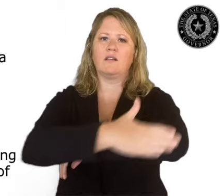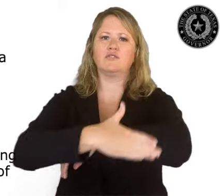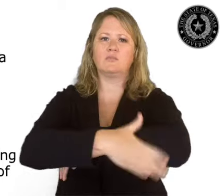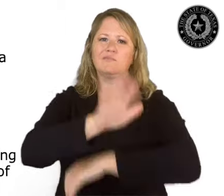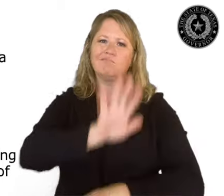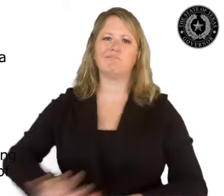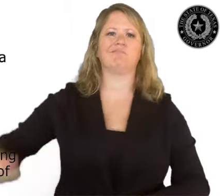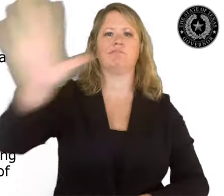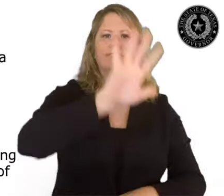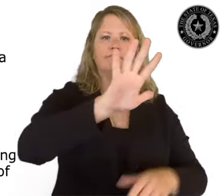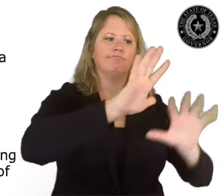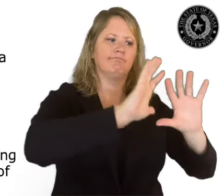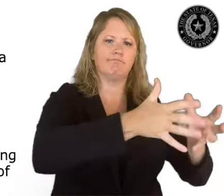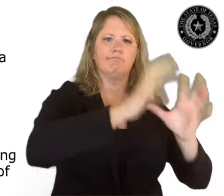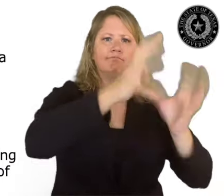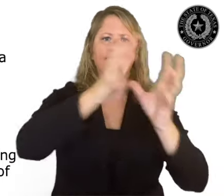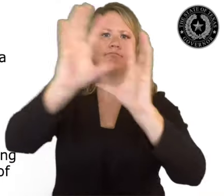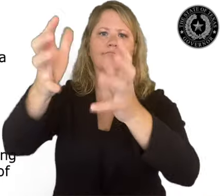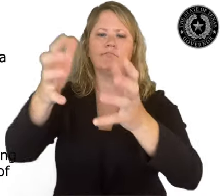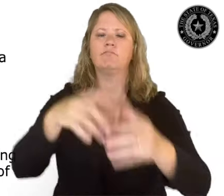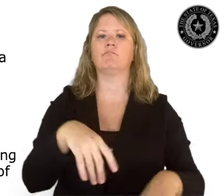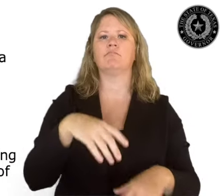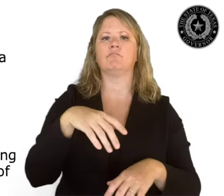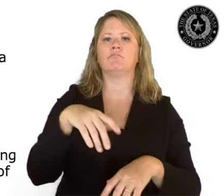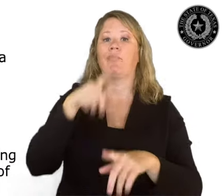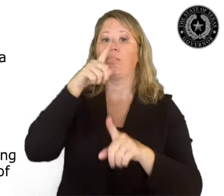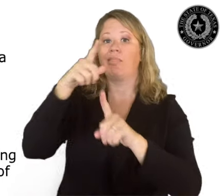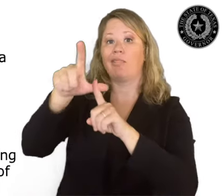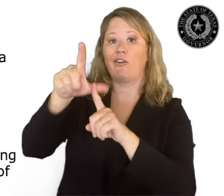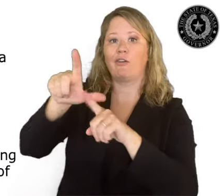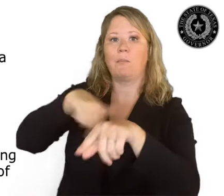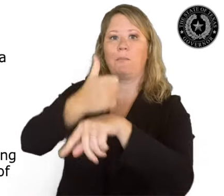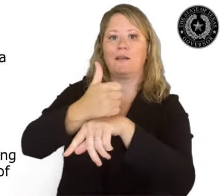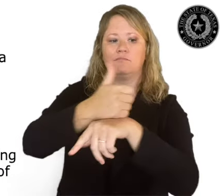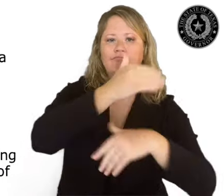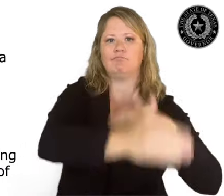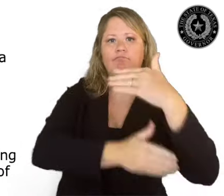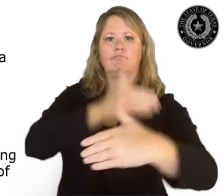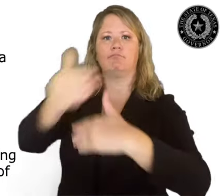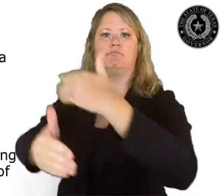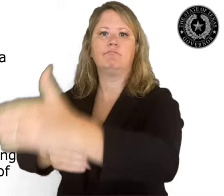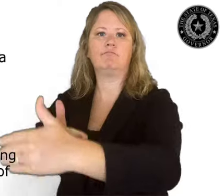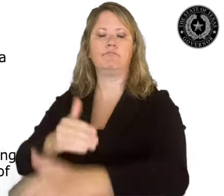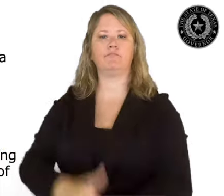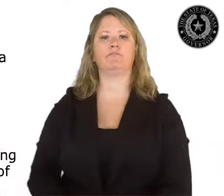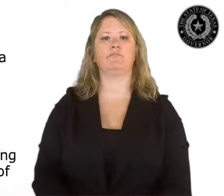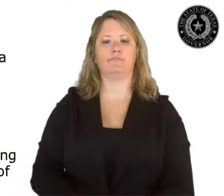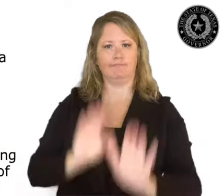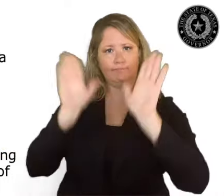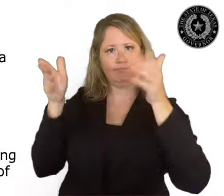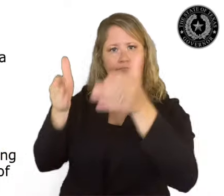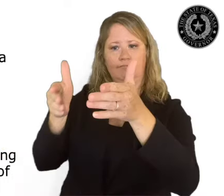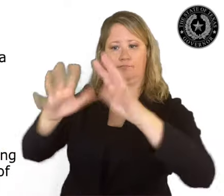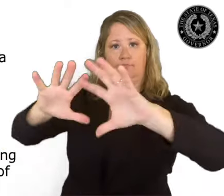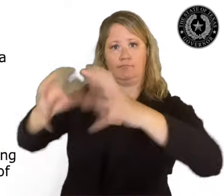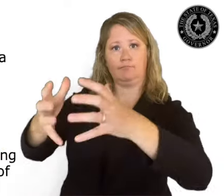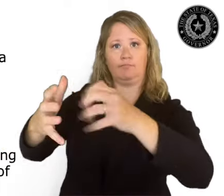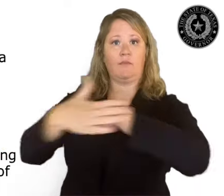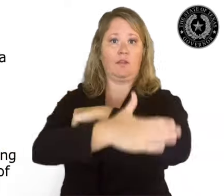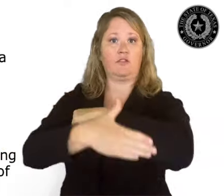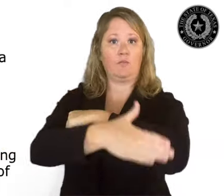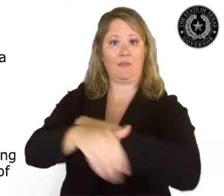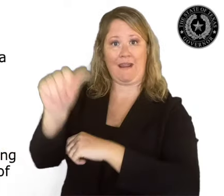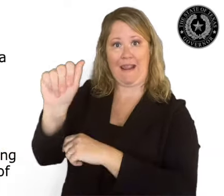Any person in a county, a, that meets the requisite criteria promulgated by the Texas Division of Emergency